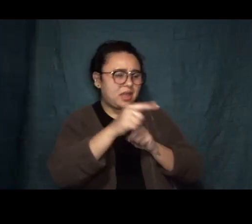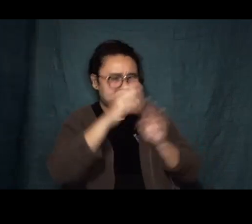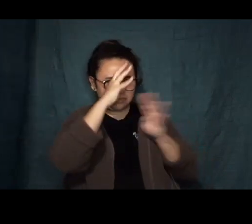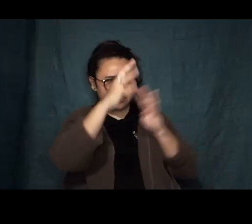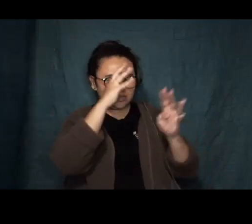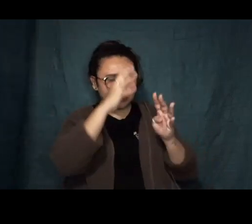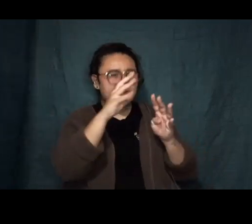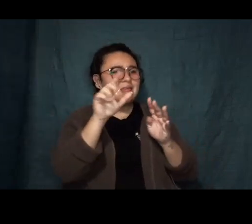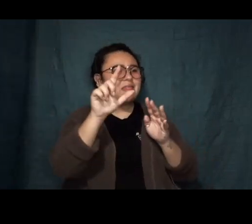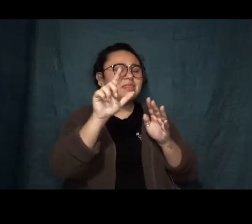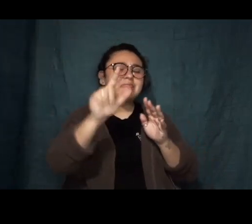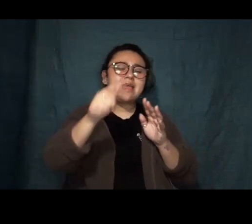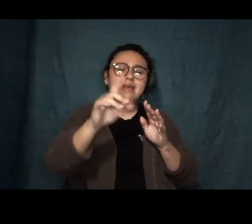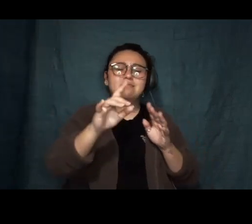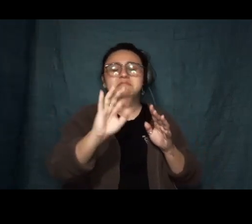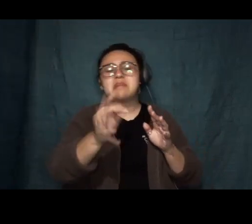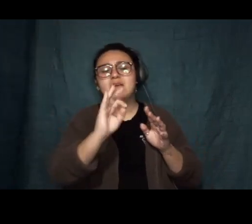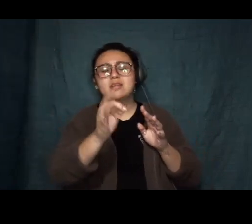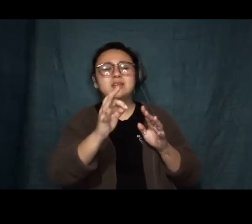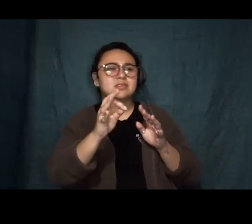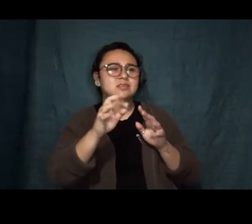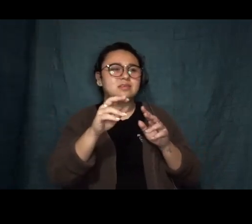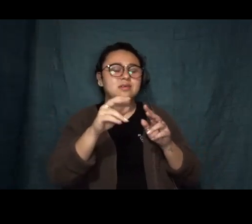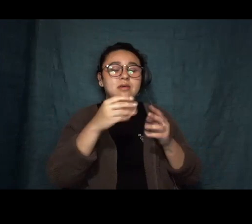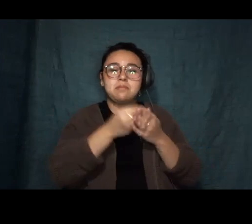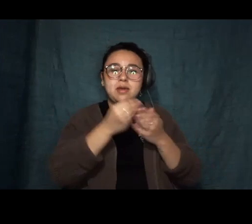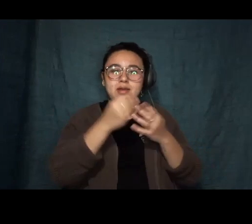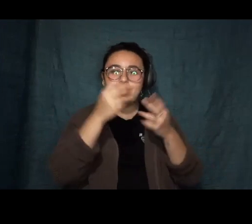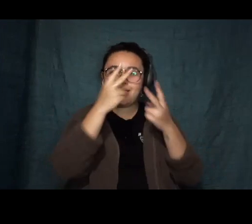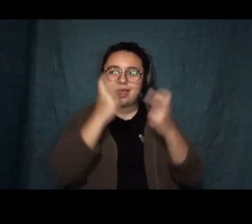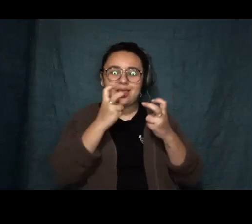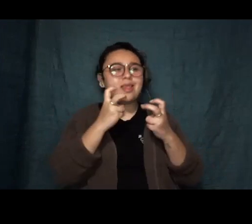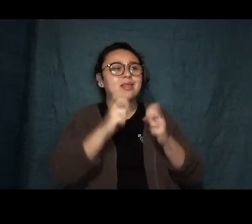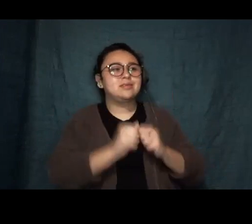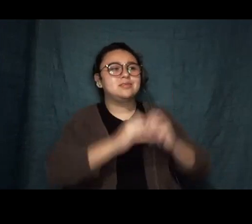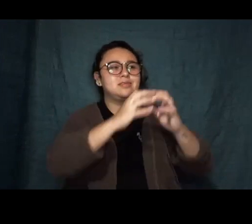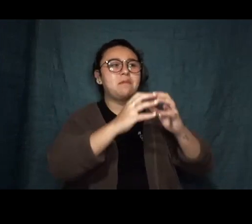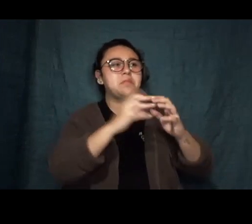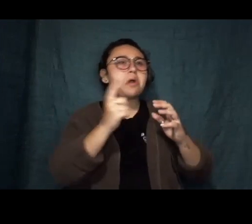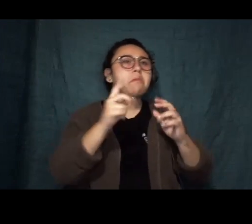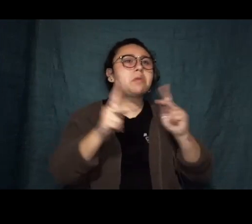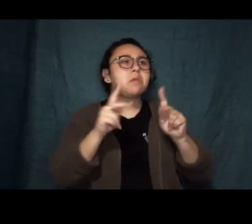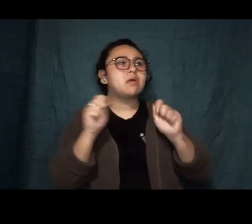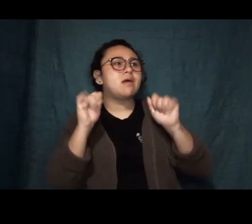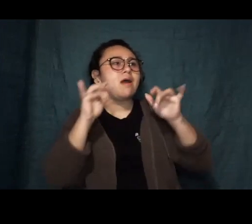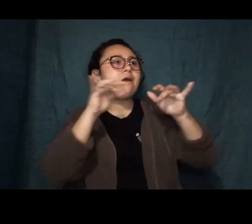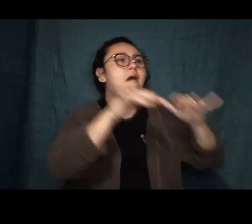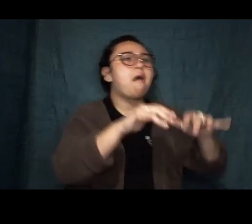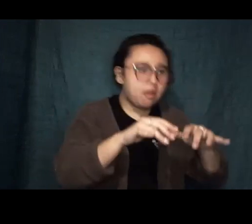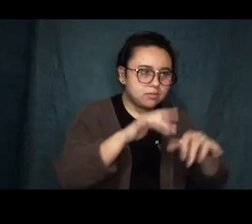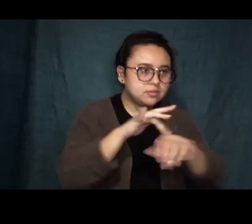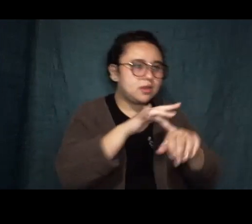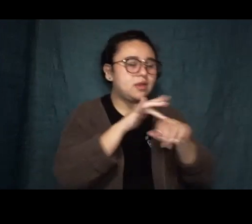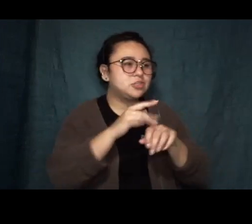pet project of an enterprising educational capitalist who wanted to build an attraction both rigorous in its attention to historical detail and visually